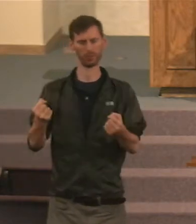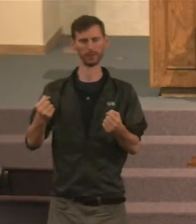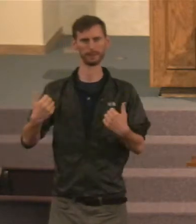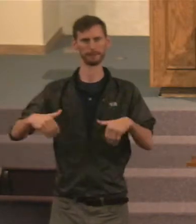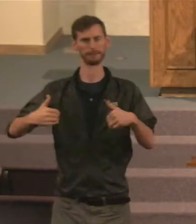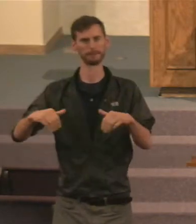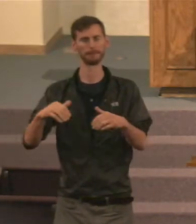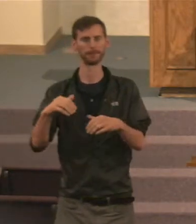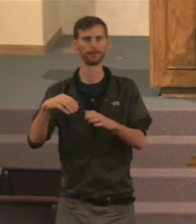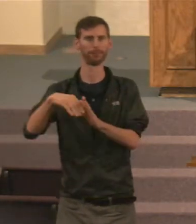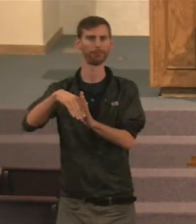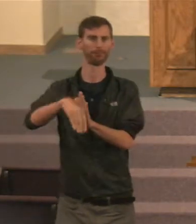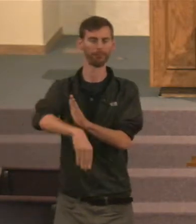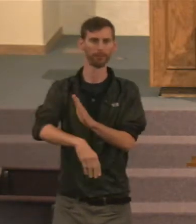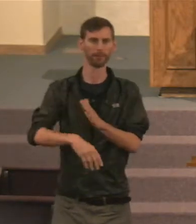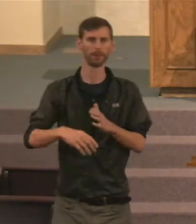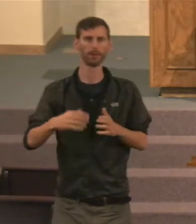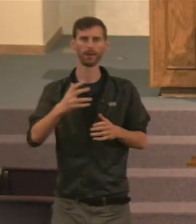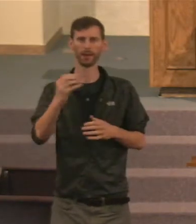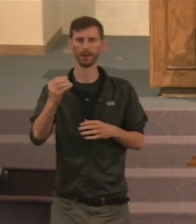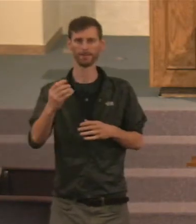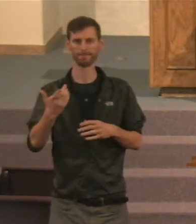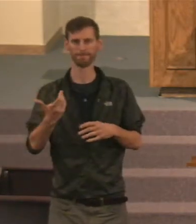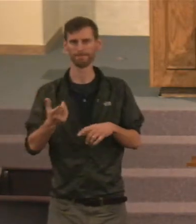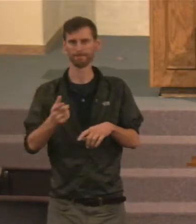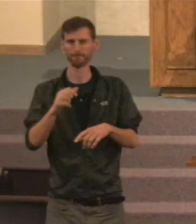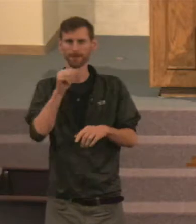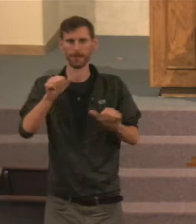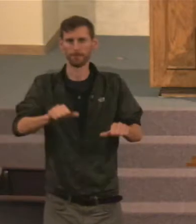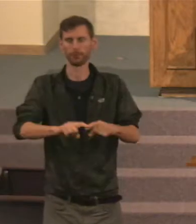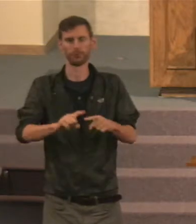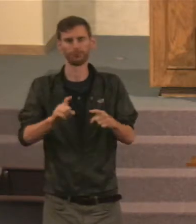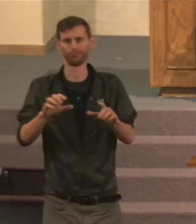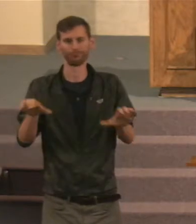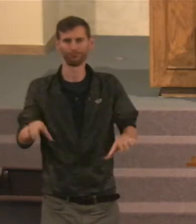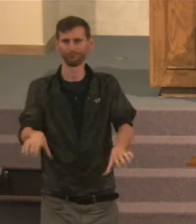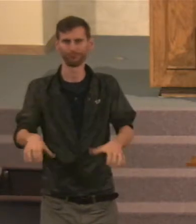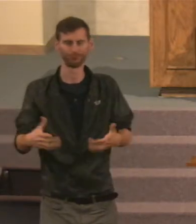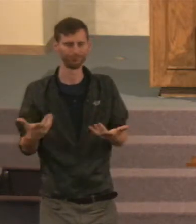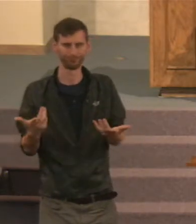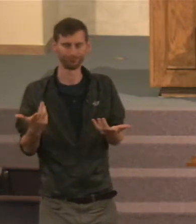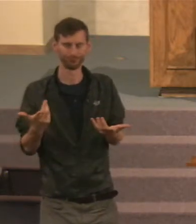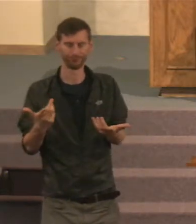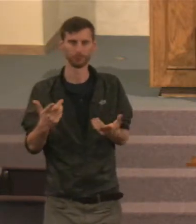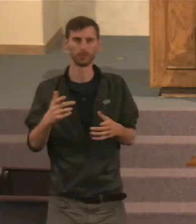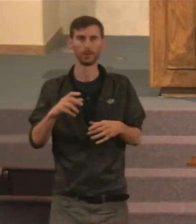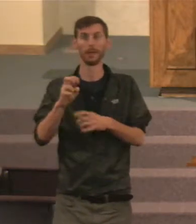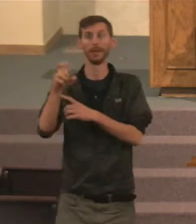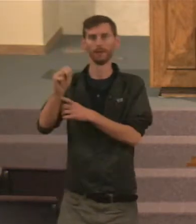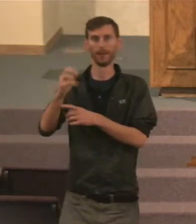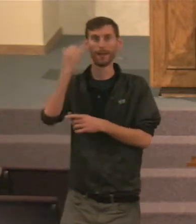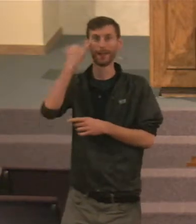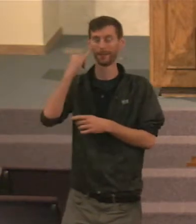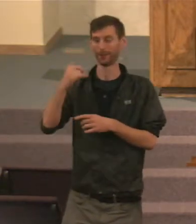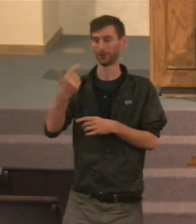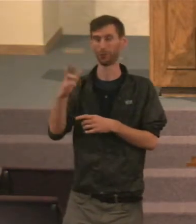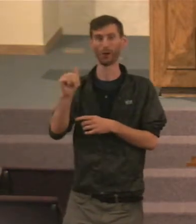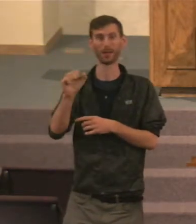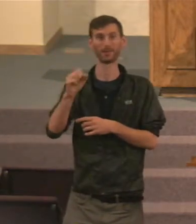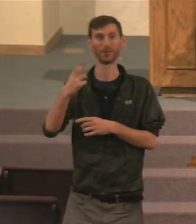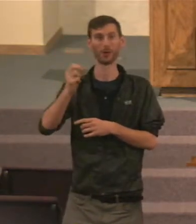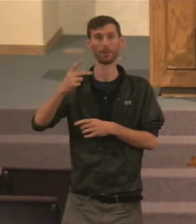and to the point where you get to where you're not able to do hardly anything at all. That even a grasshopper, if you had to carry a